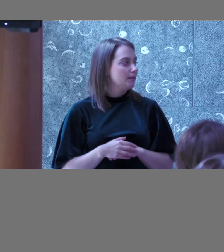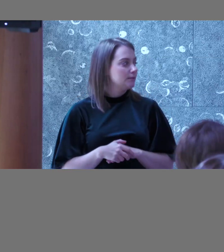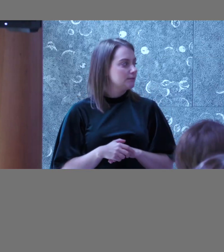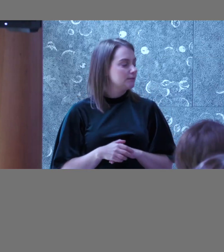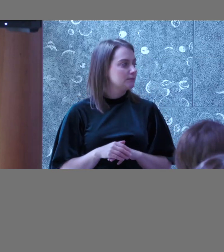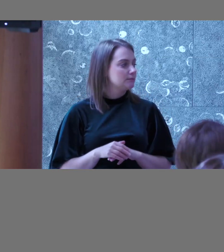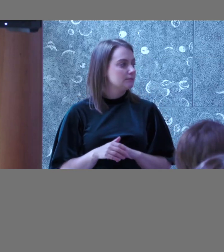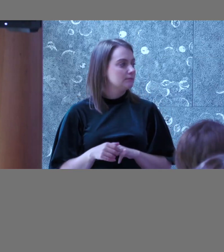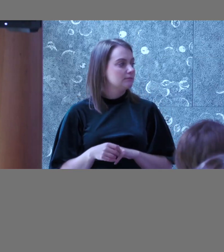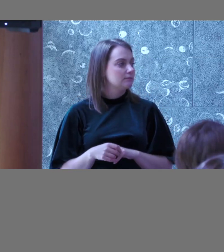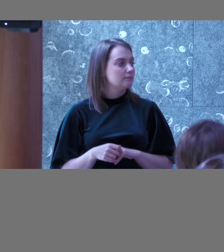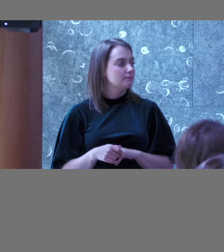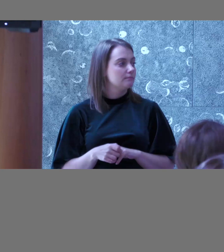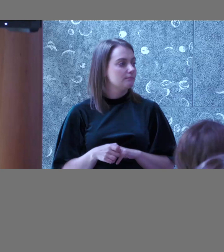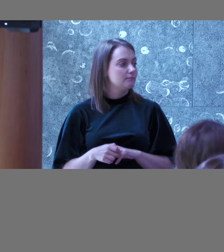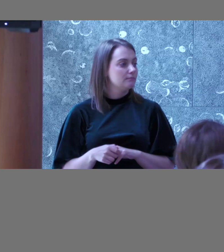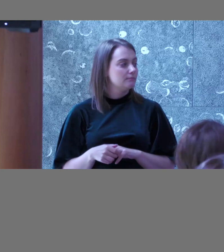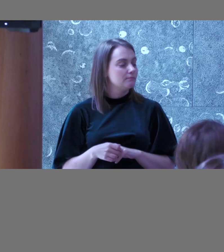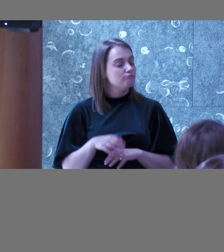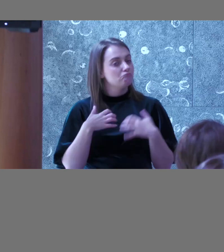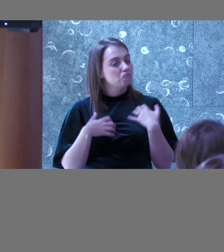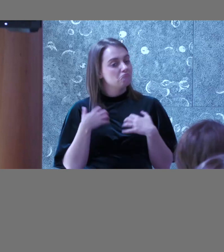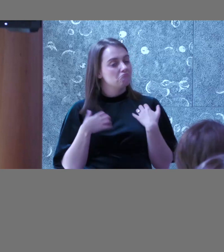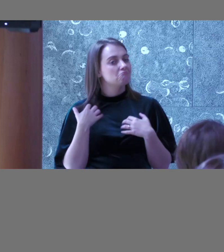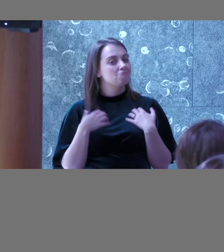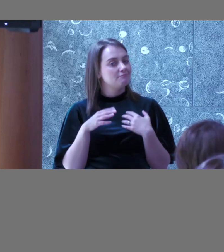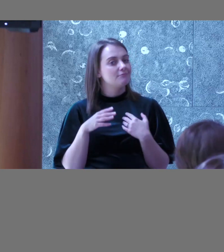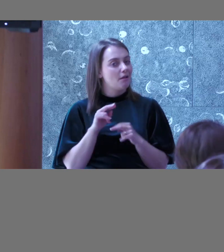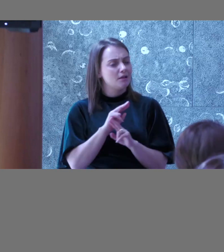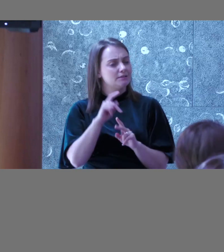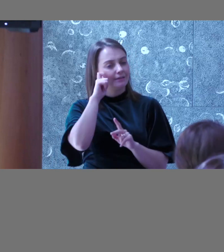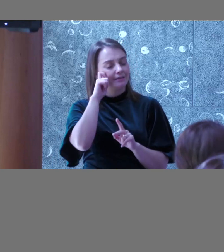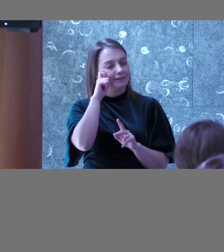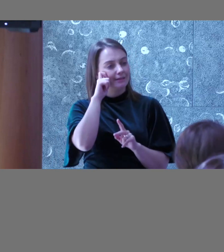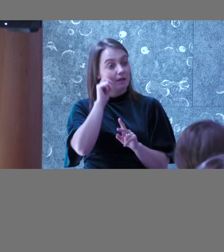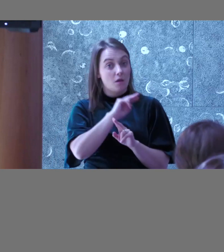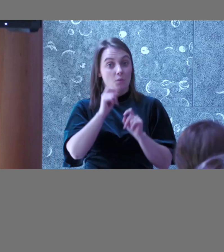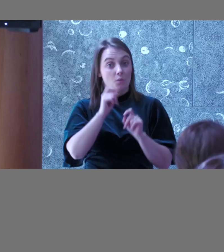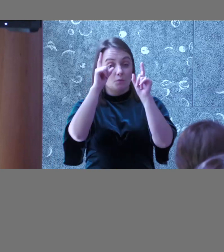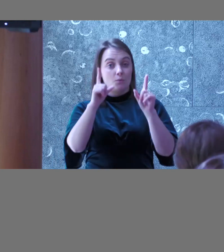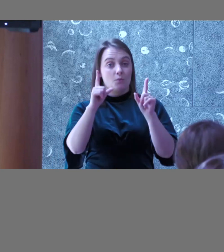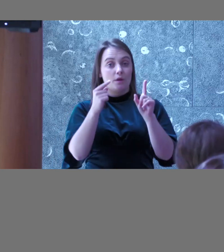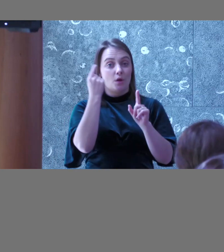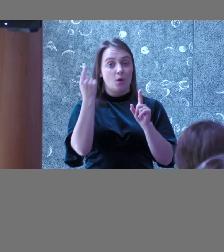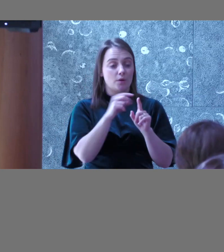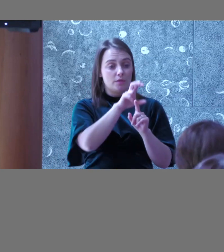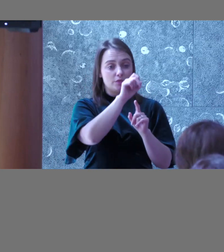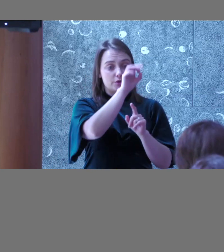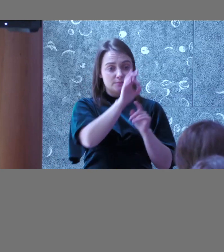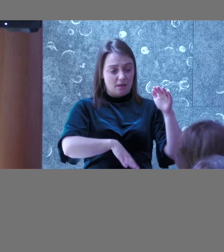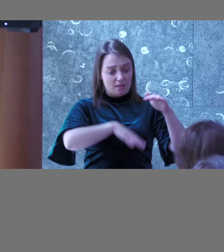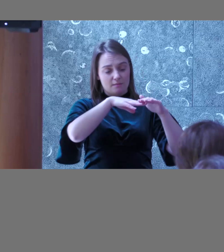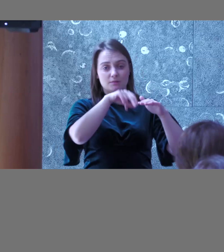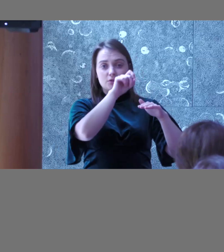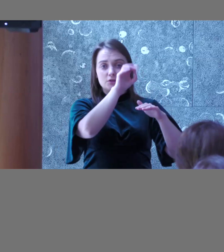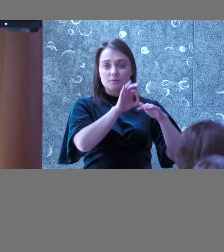And just to, it's very interesting. I didn't think that, I wasn't aware that it's only 30%, more or less 30